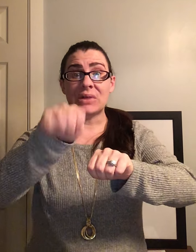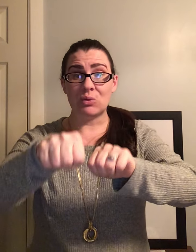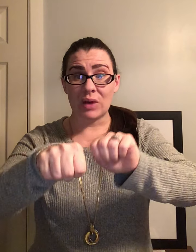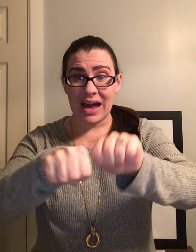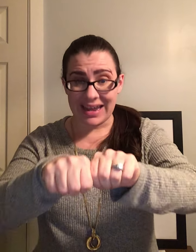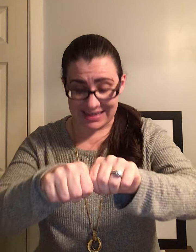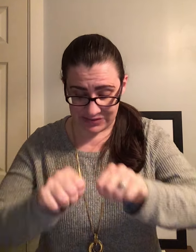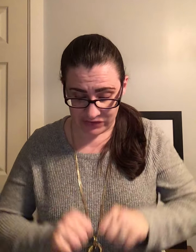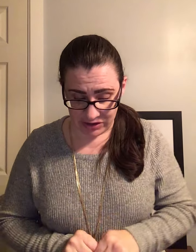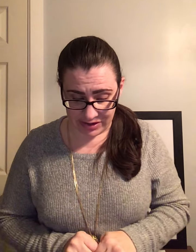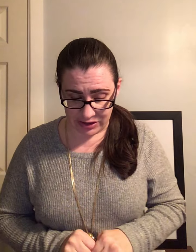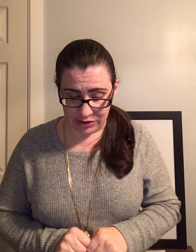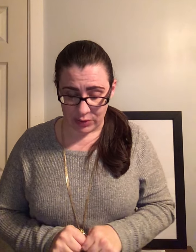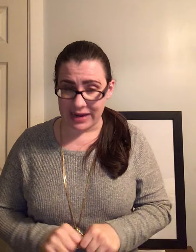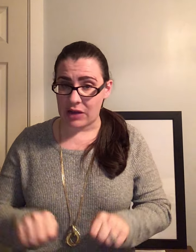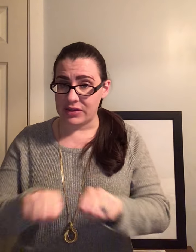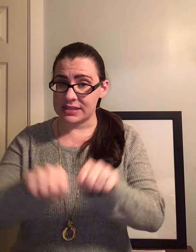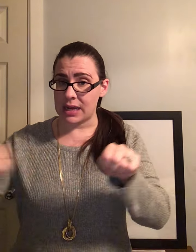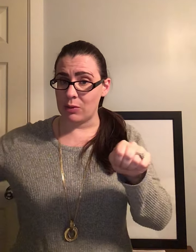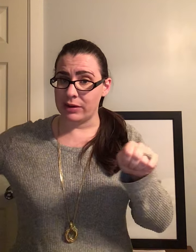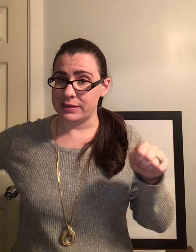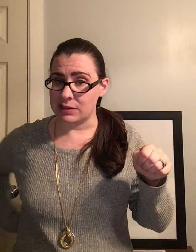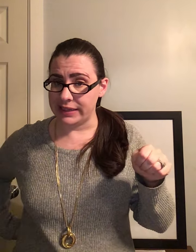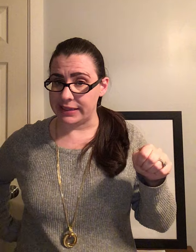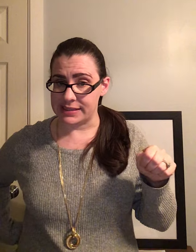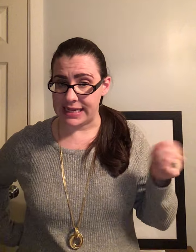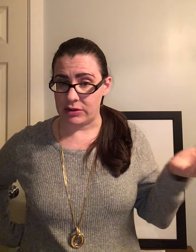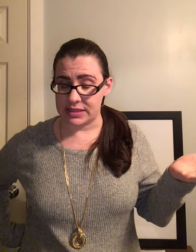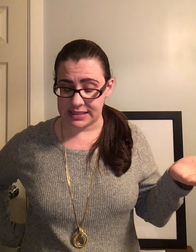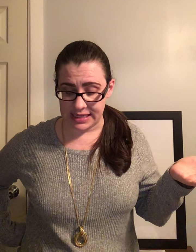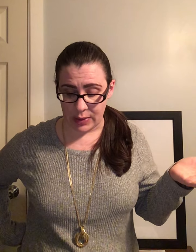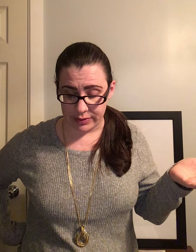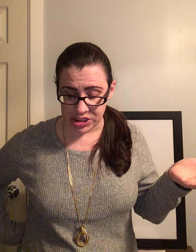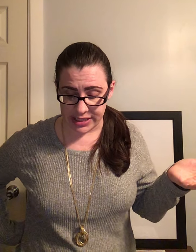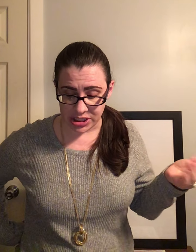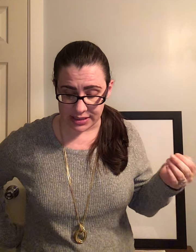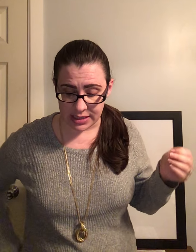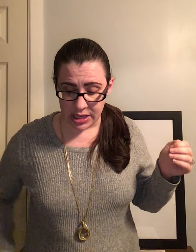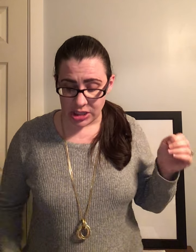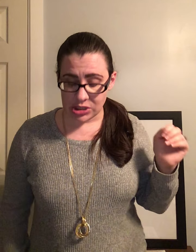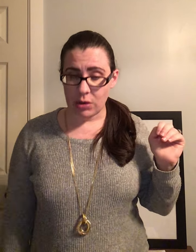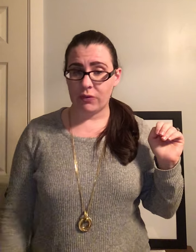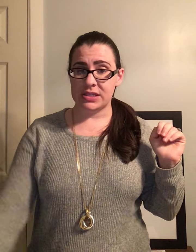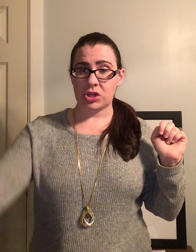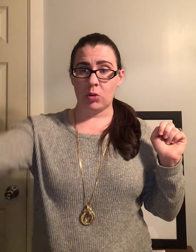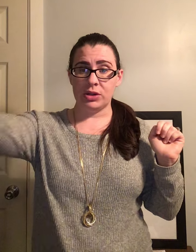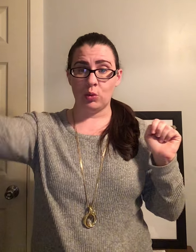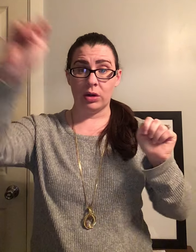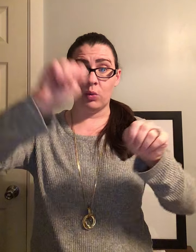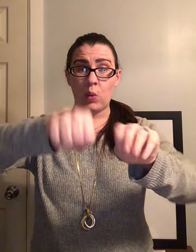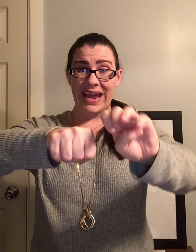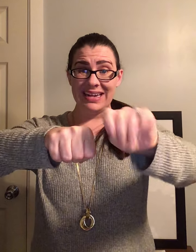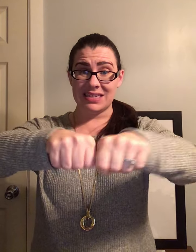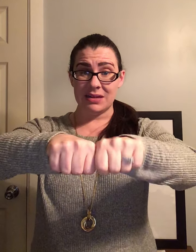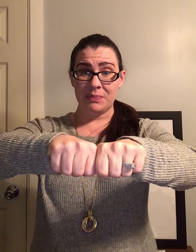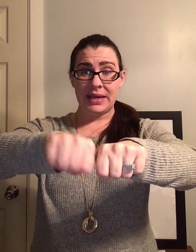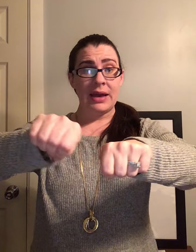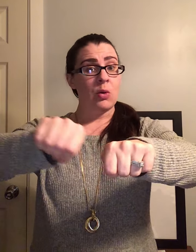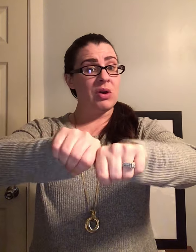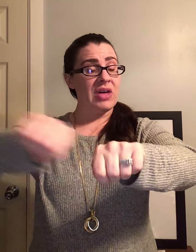Rise. Very good. Okay, now this time we're going to delete a sound to see how it changes. So if we start with the word wait, without